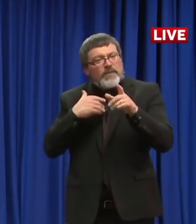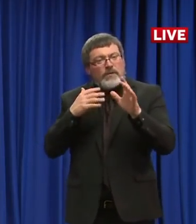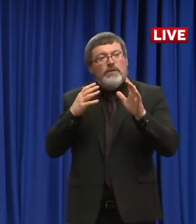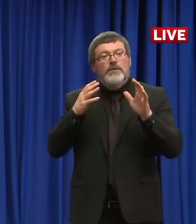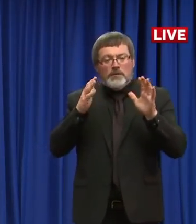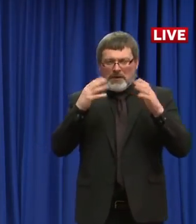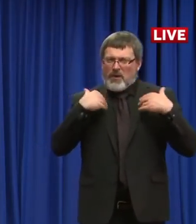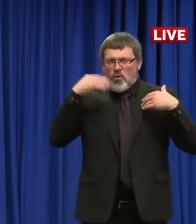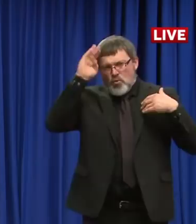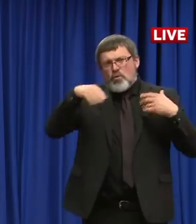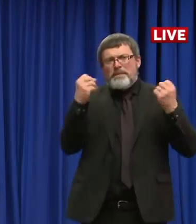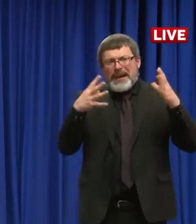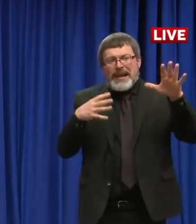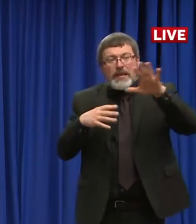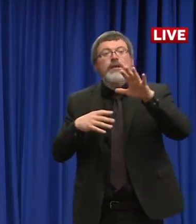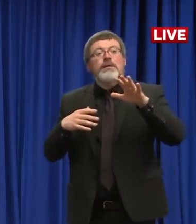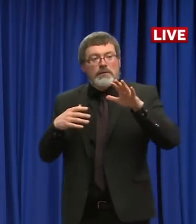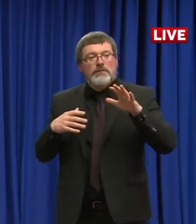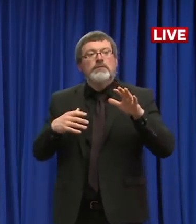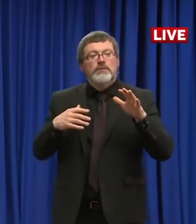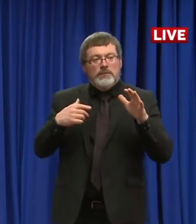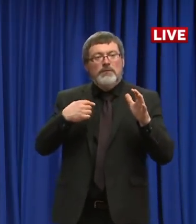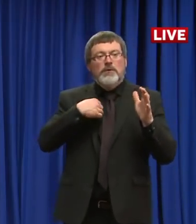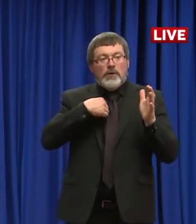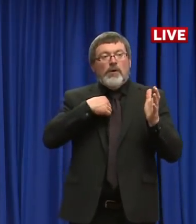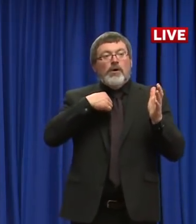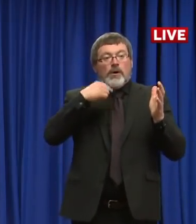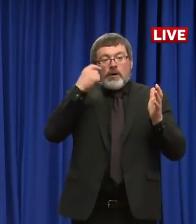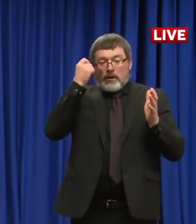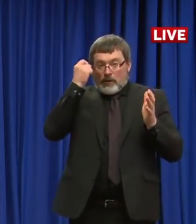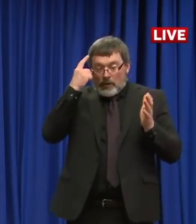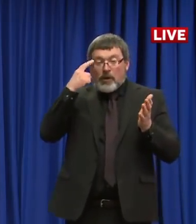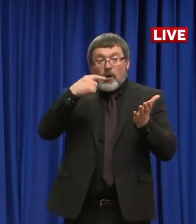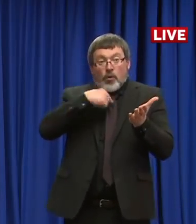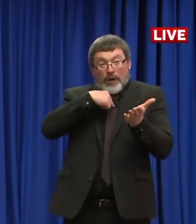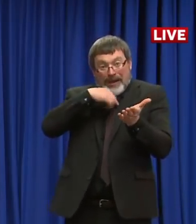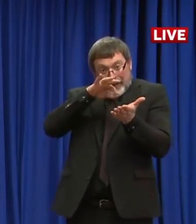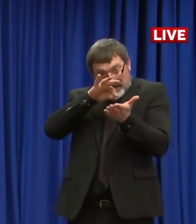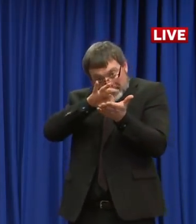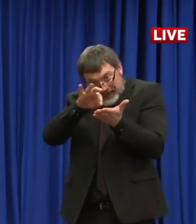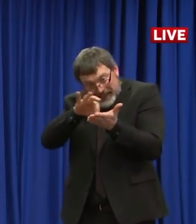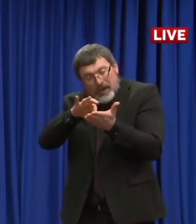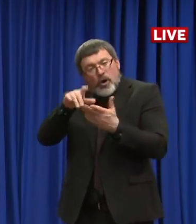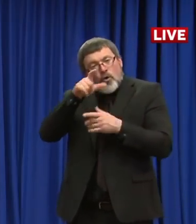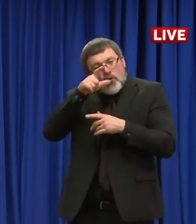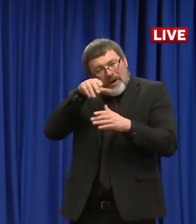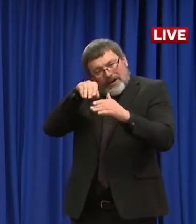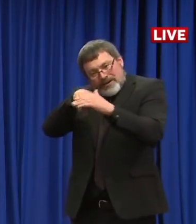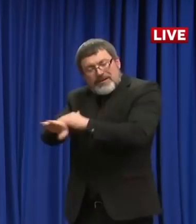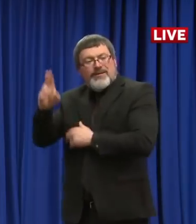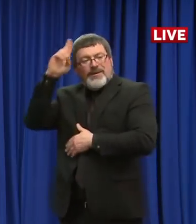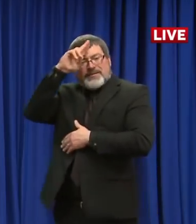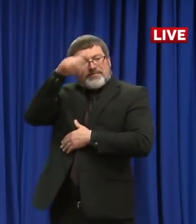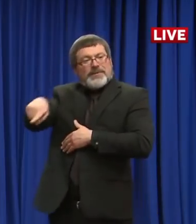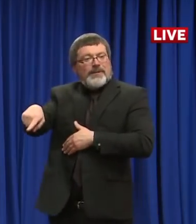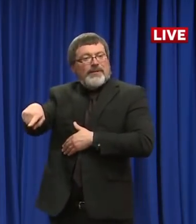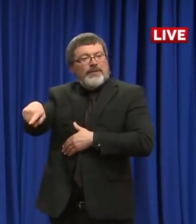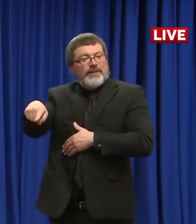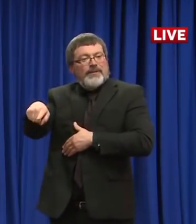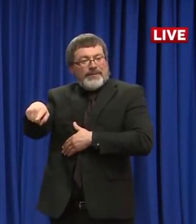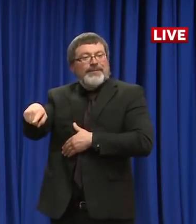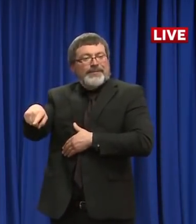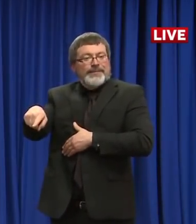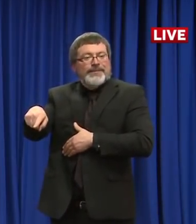all the mortalities in terms of whether they were related to COVID or not. So when you look at how we compare to other states, a lot of people look at the number of